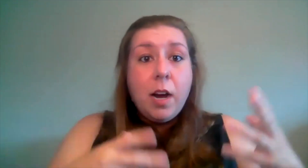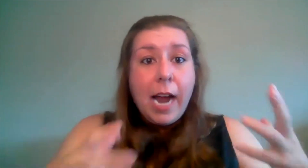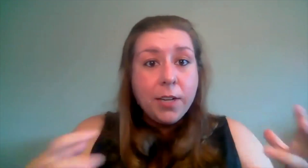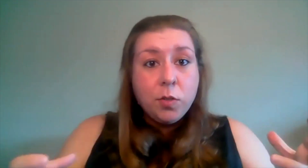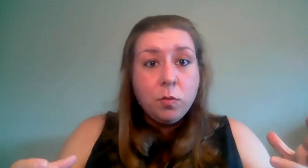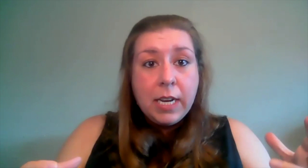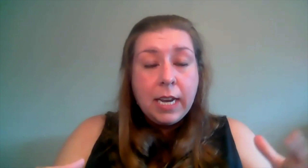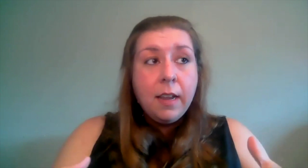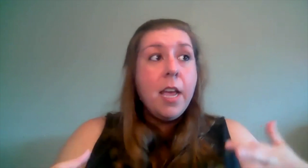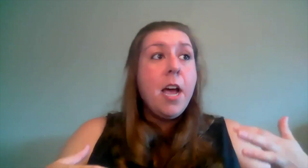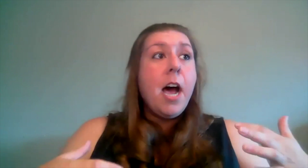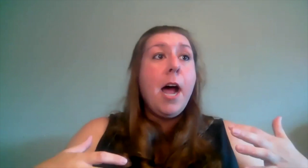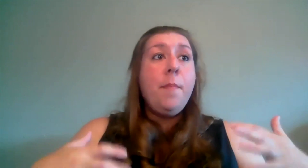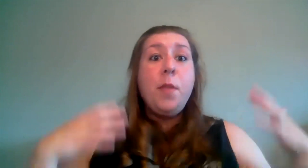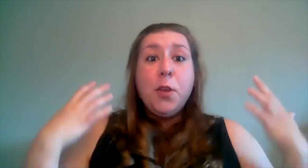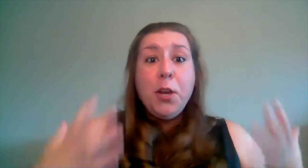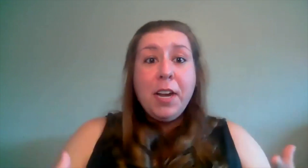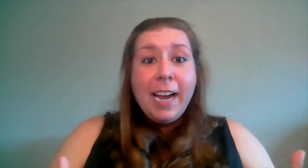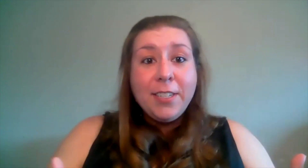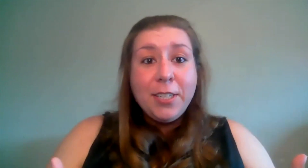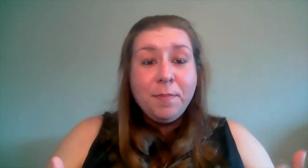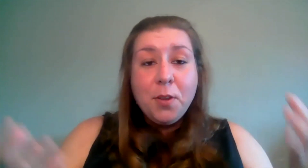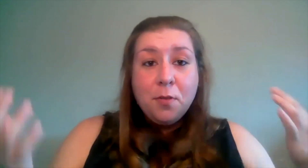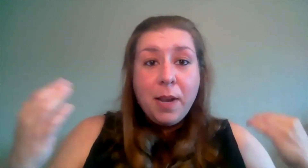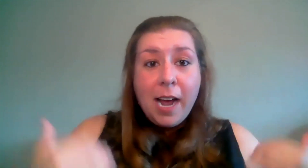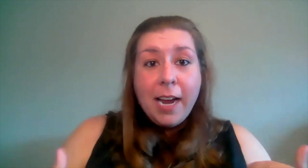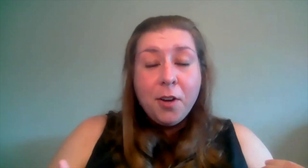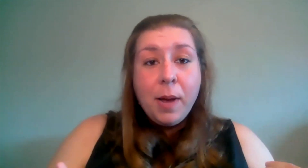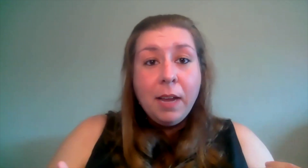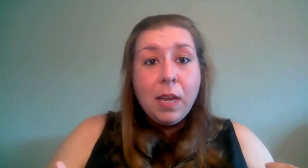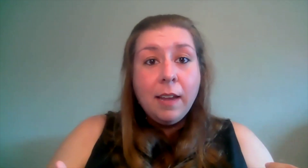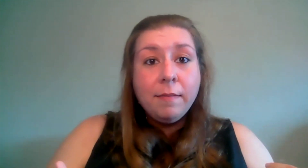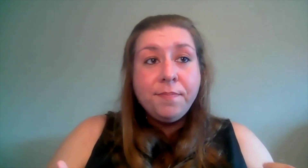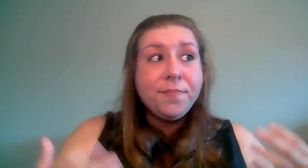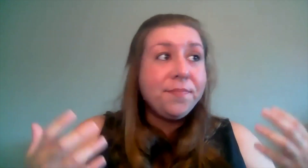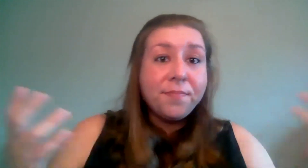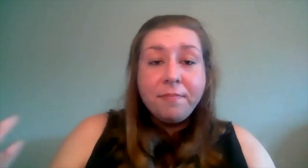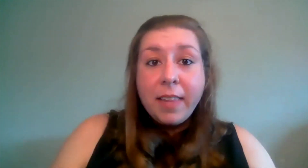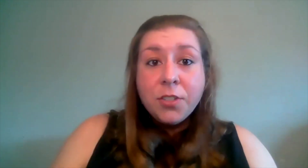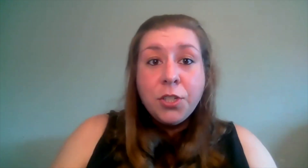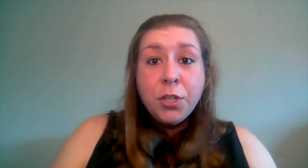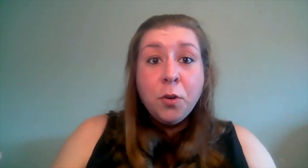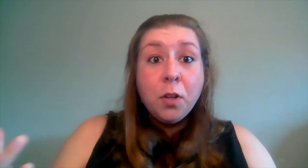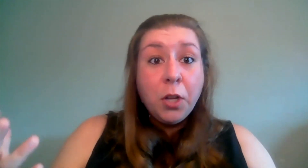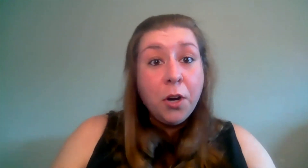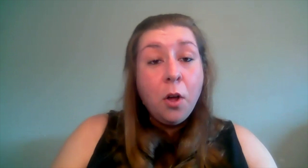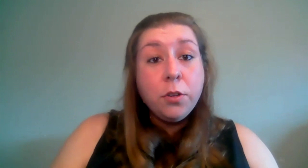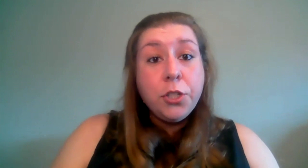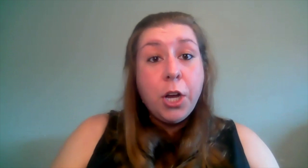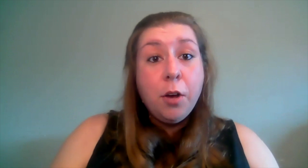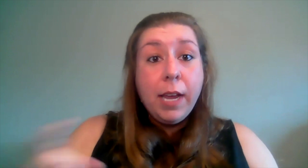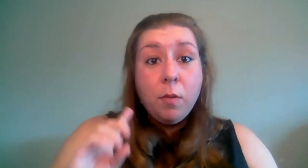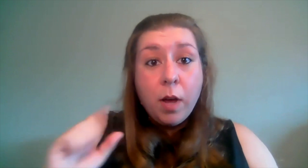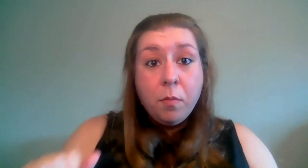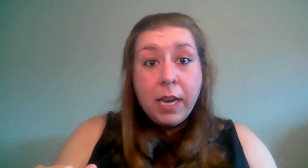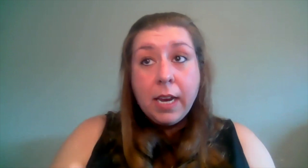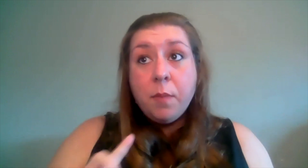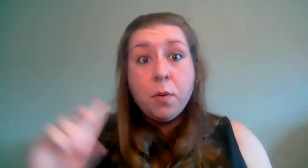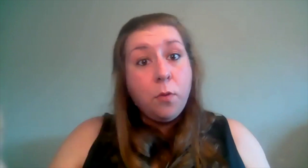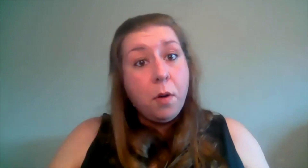our actual reading um you're an actor you've been hired by me to learn a whole show in one week and perform